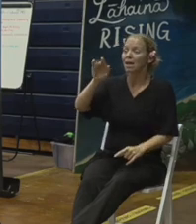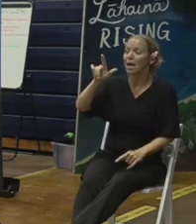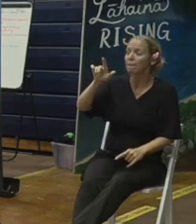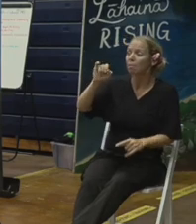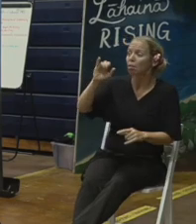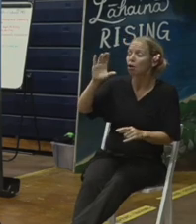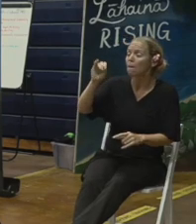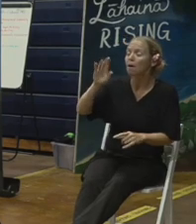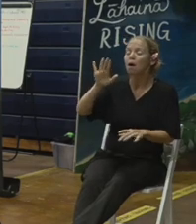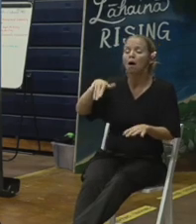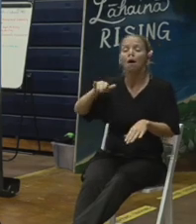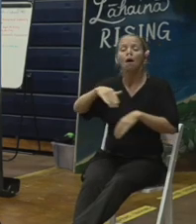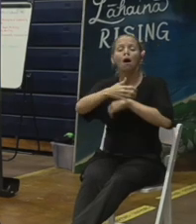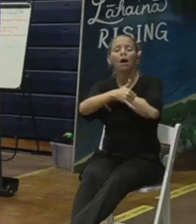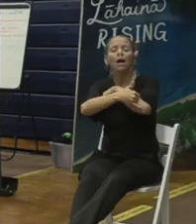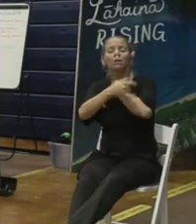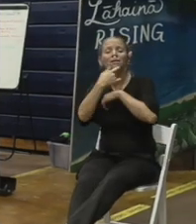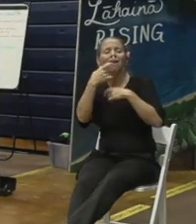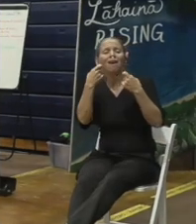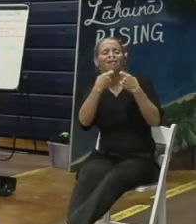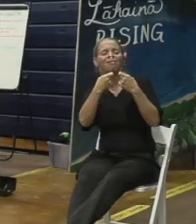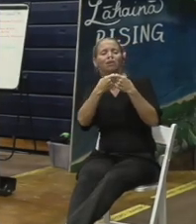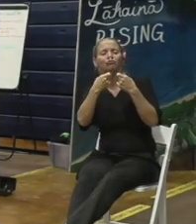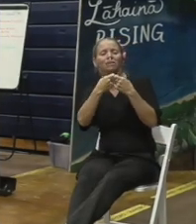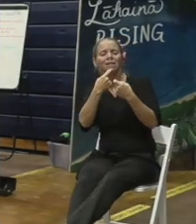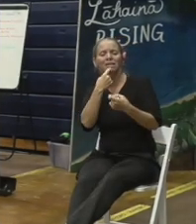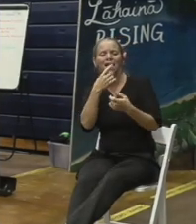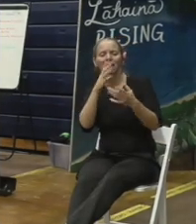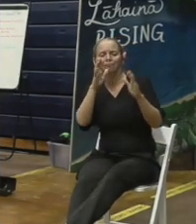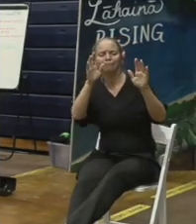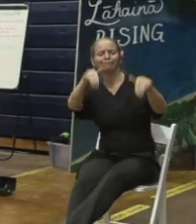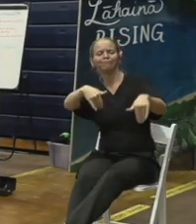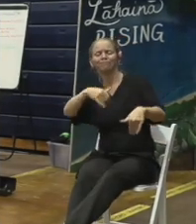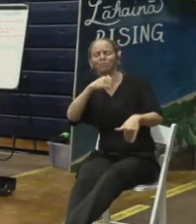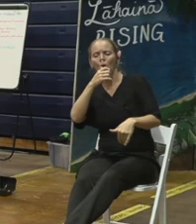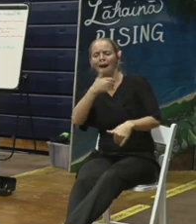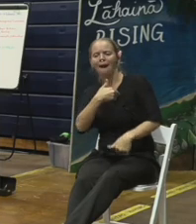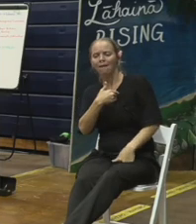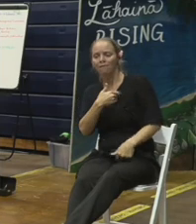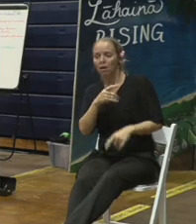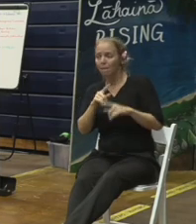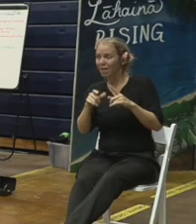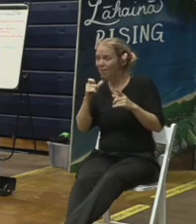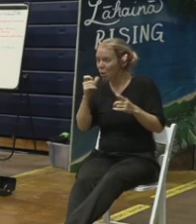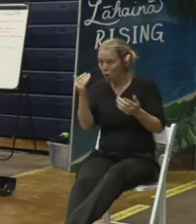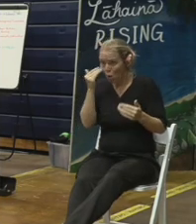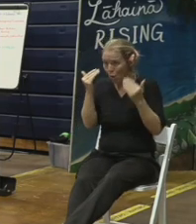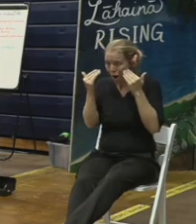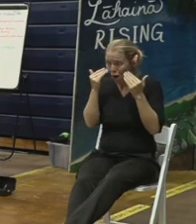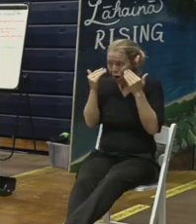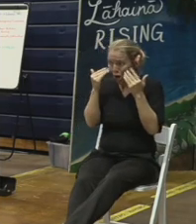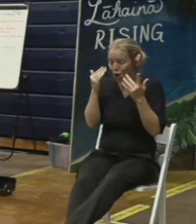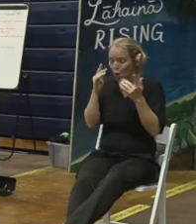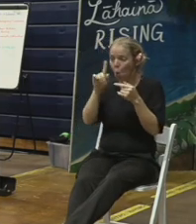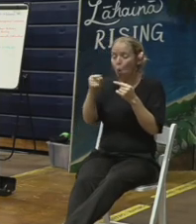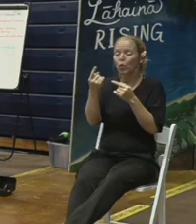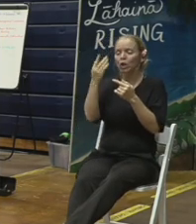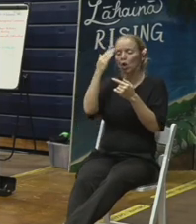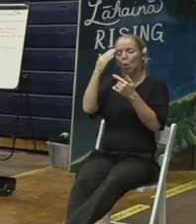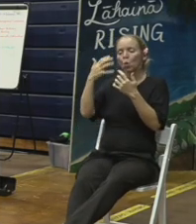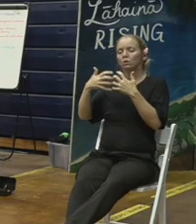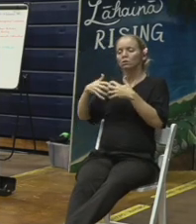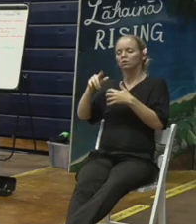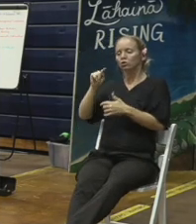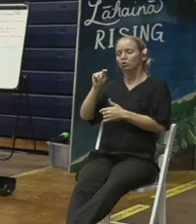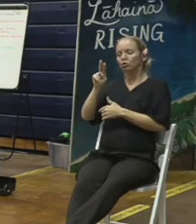county says oh the electric company told us there's no dioxins anywhere because they were only aware of them in the transformers no one